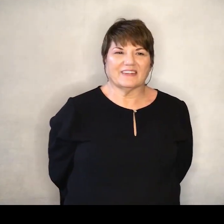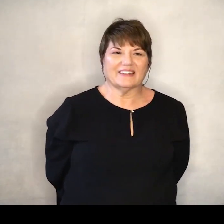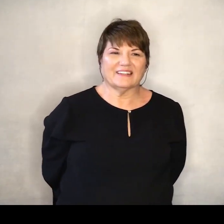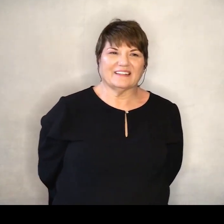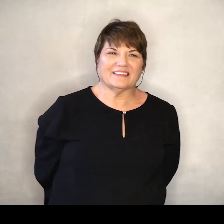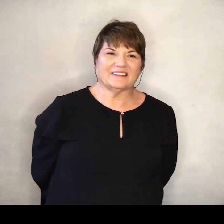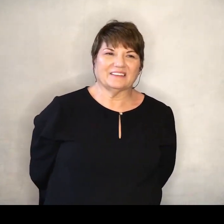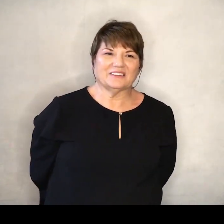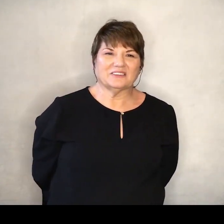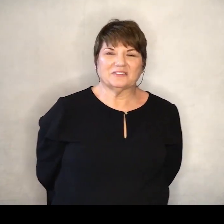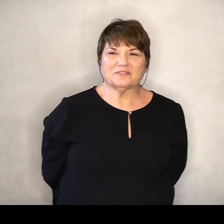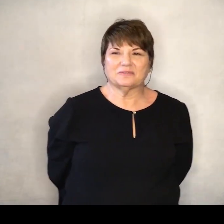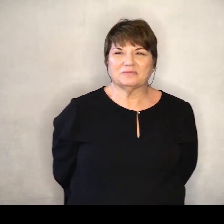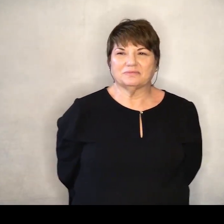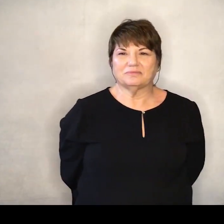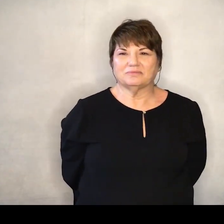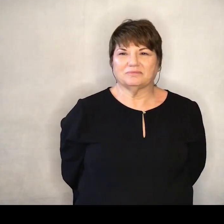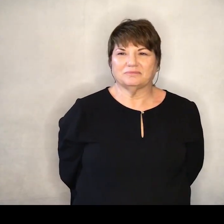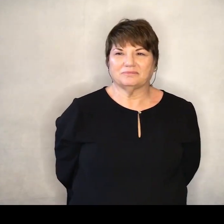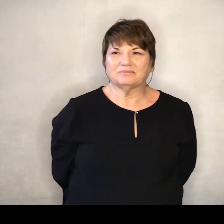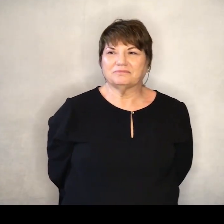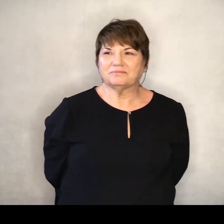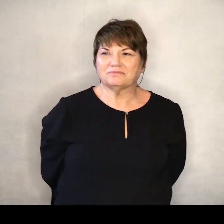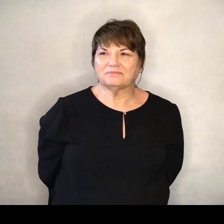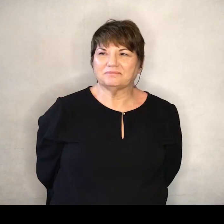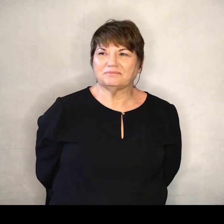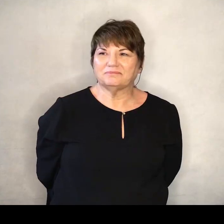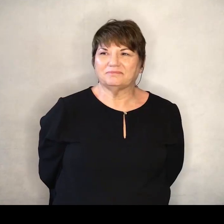Thank you